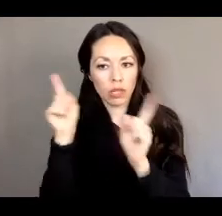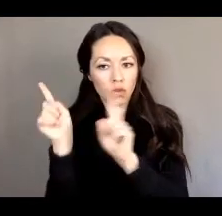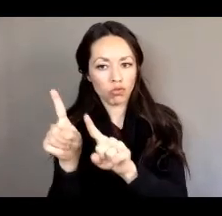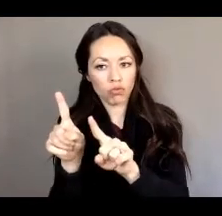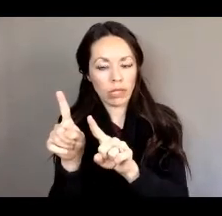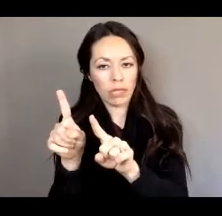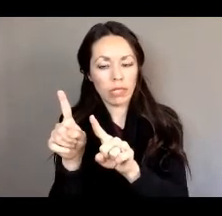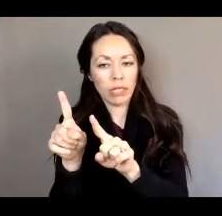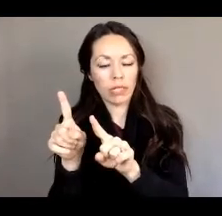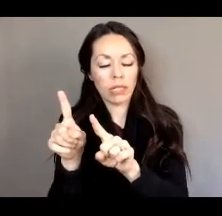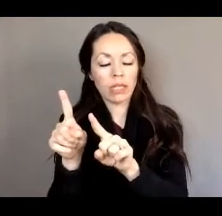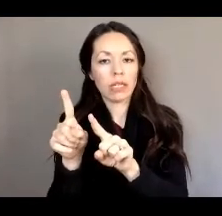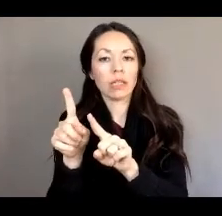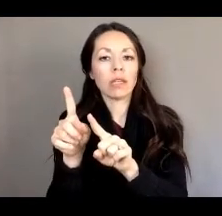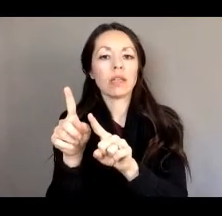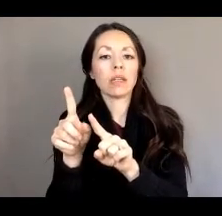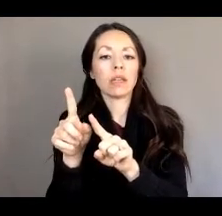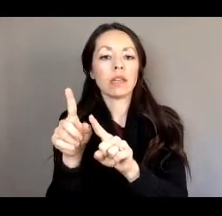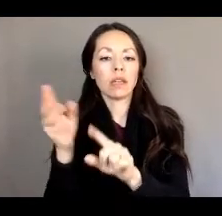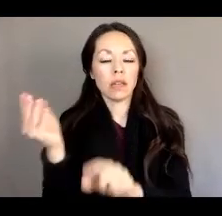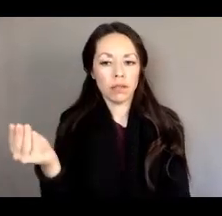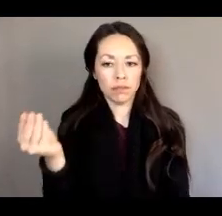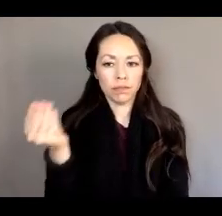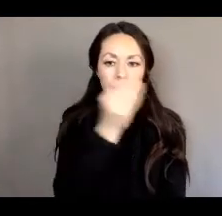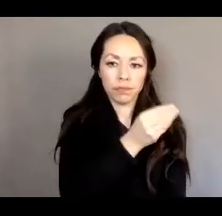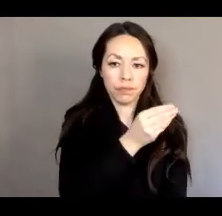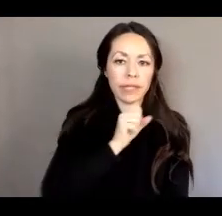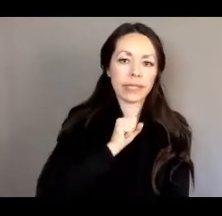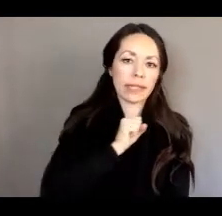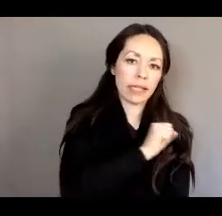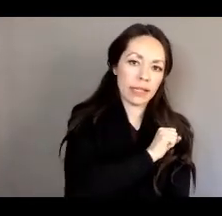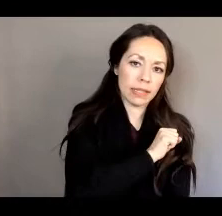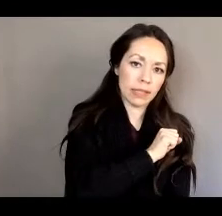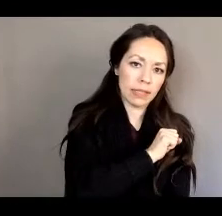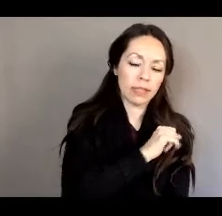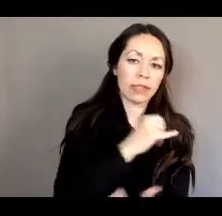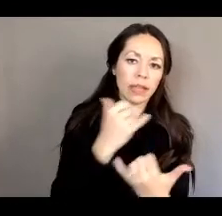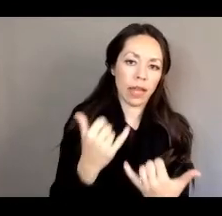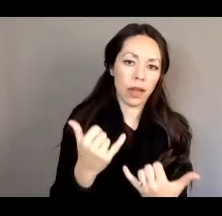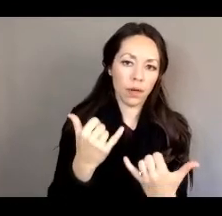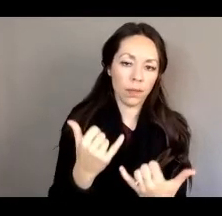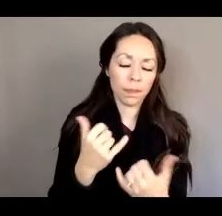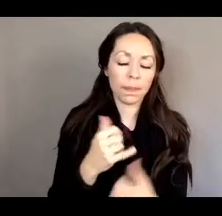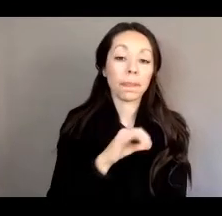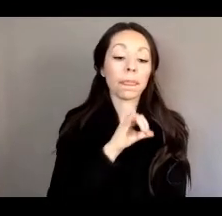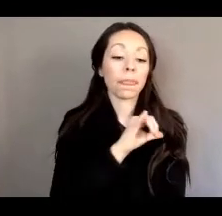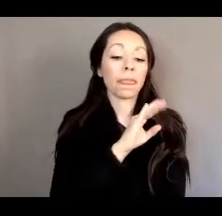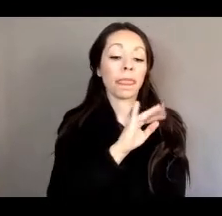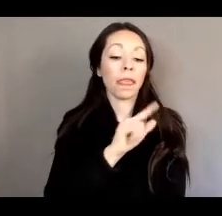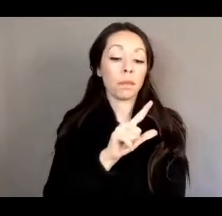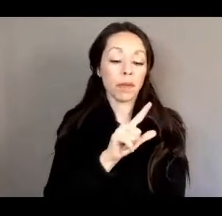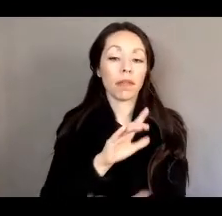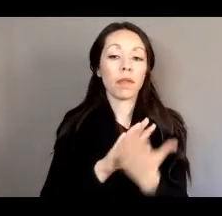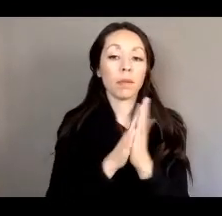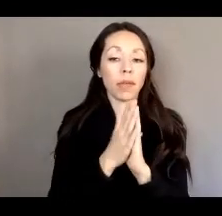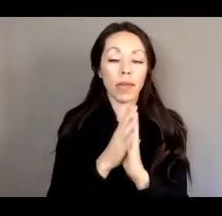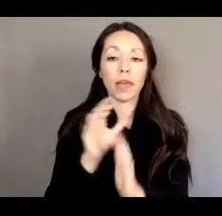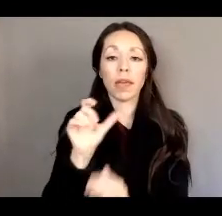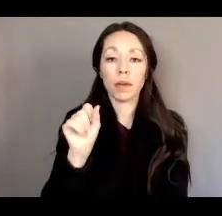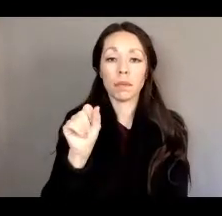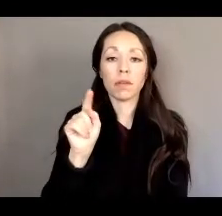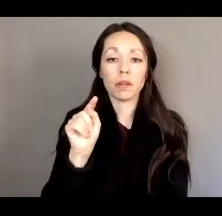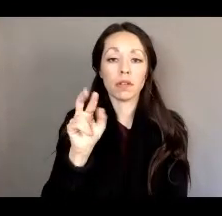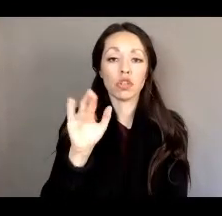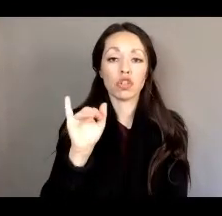it moved, uh, is now over in the Senate. This bill, uh, did become a strike everything bill,